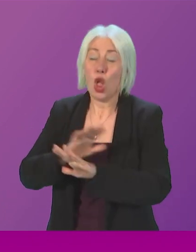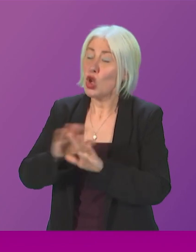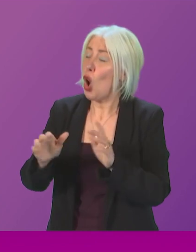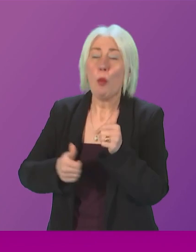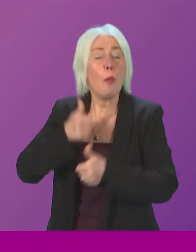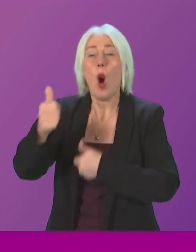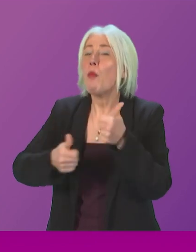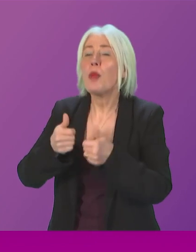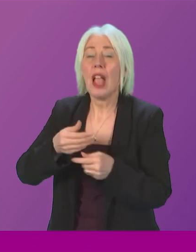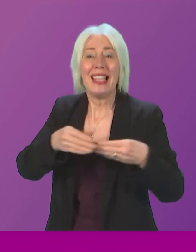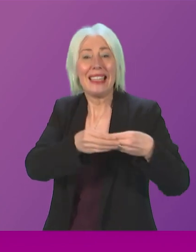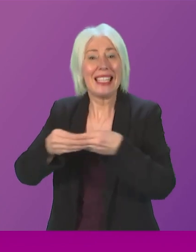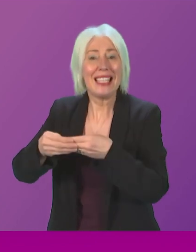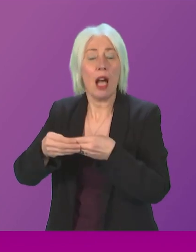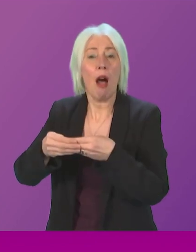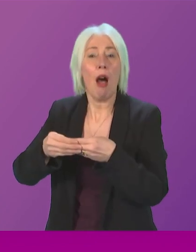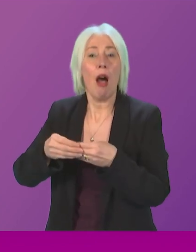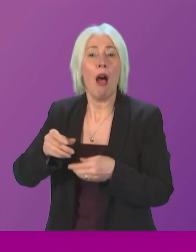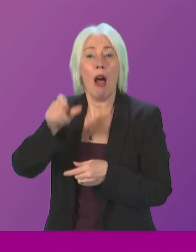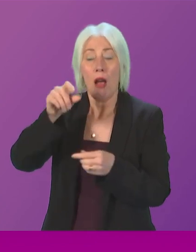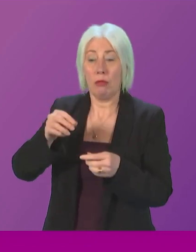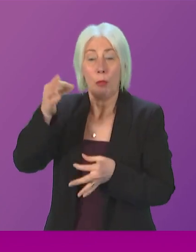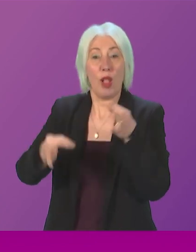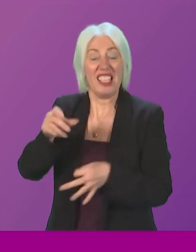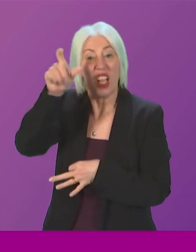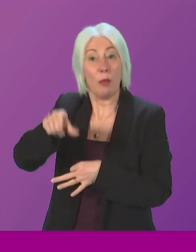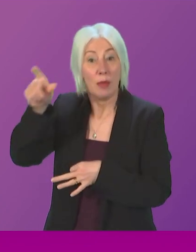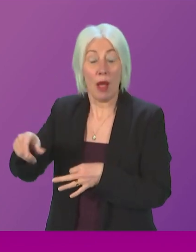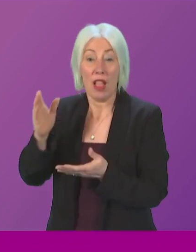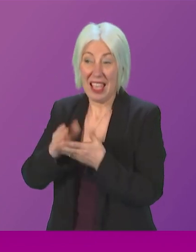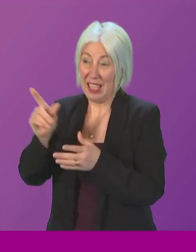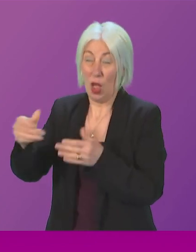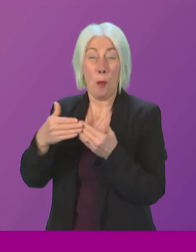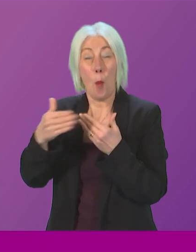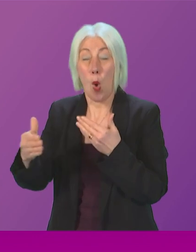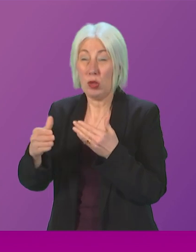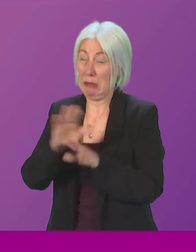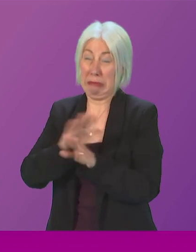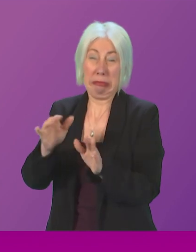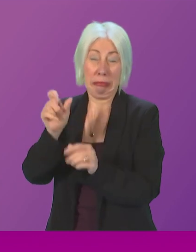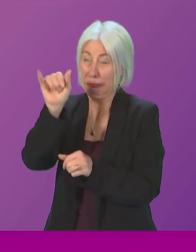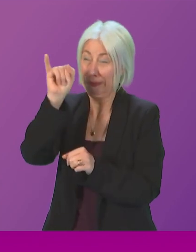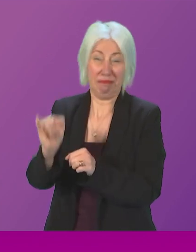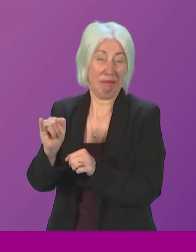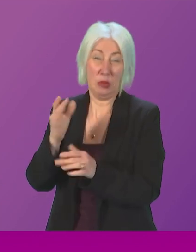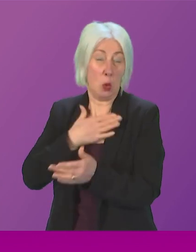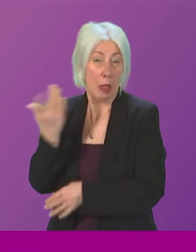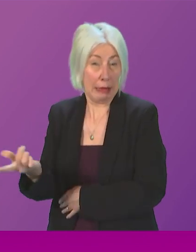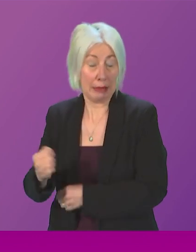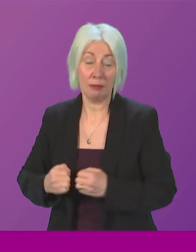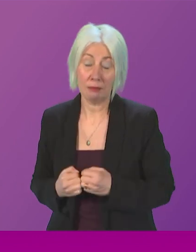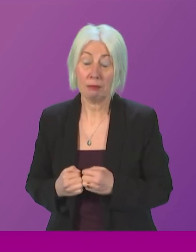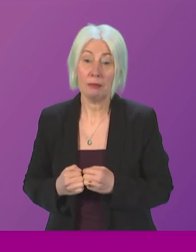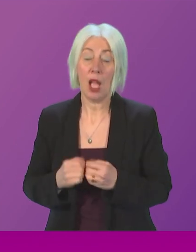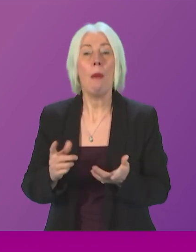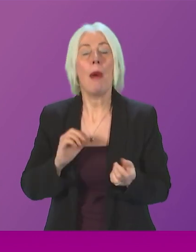elected politician in this country by quite a country mile presiding officer. Douglas Ross is on